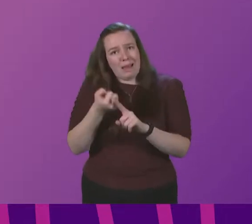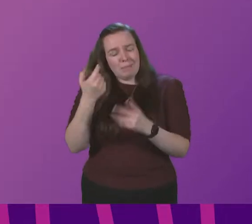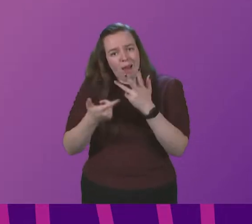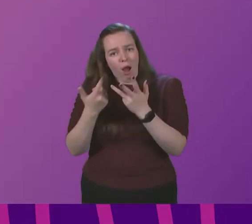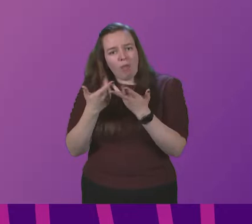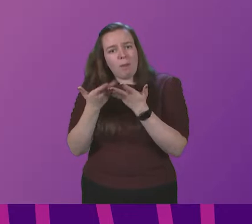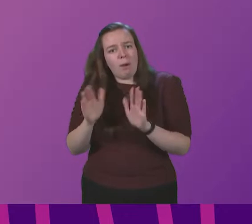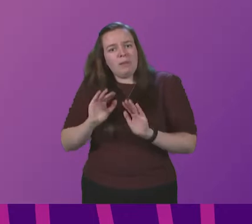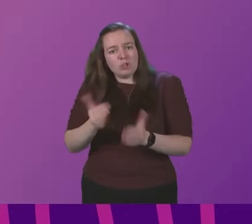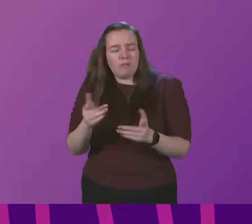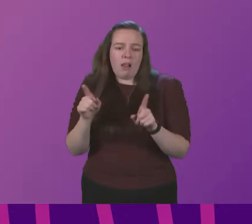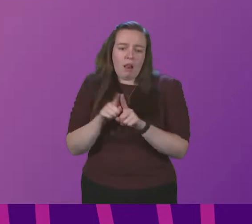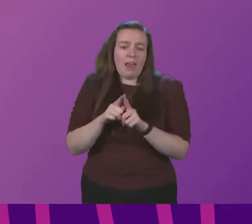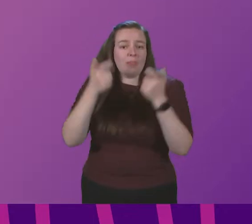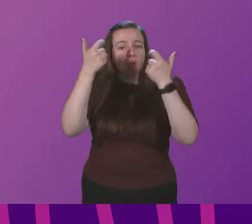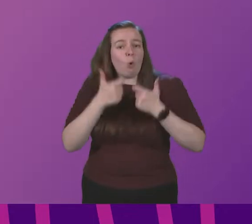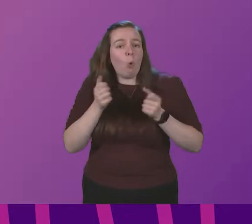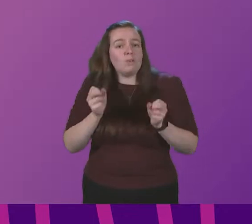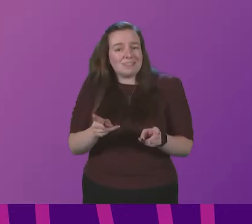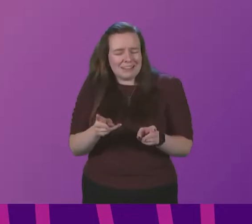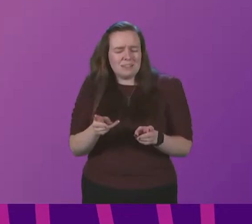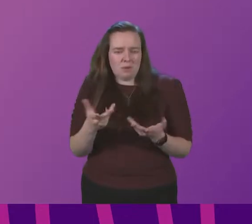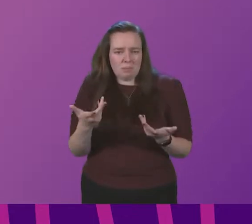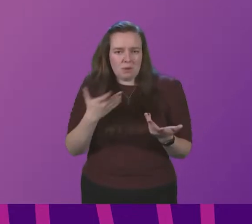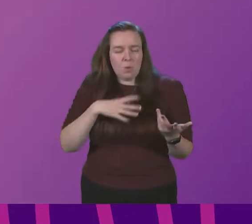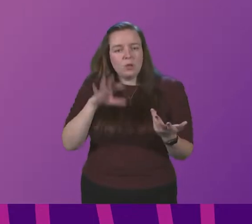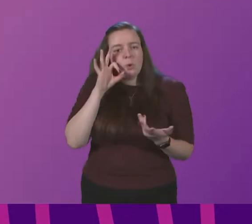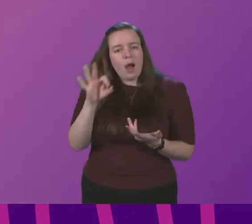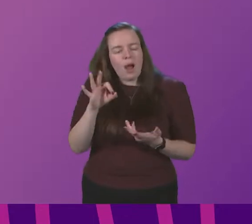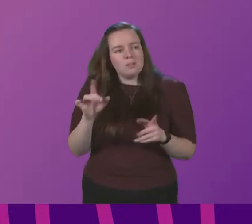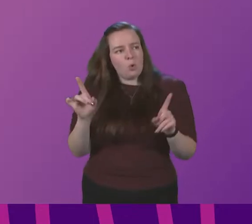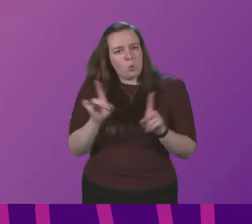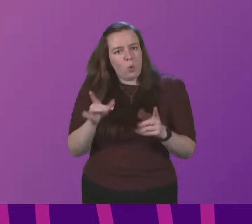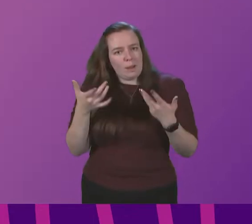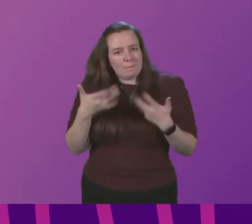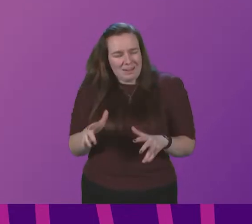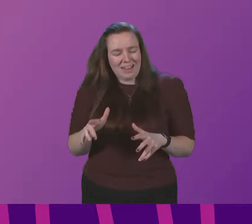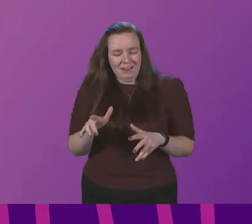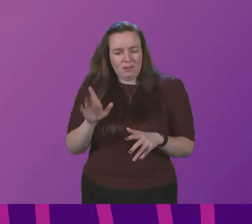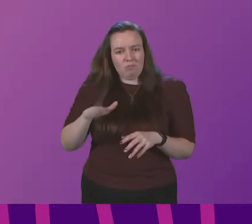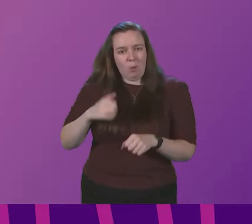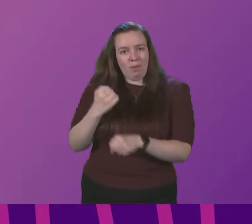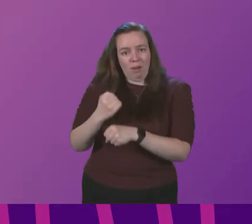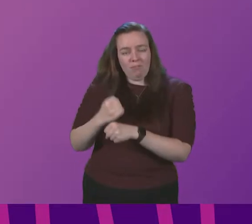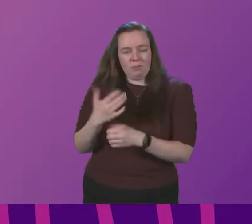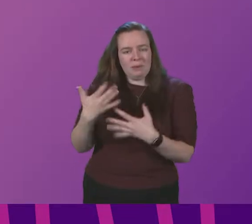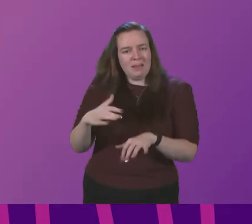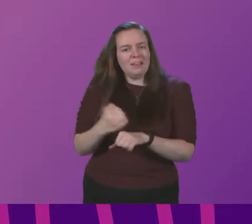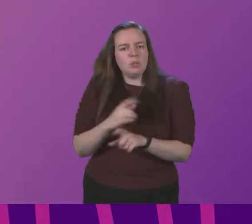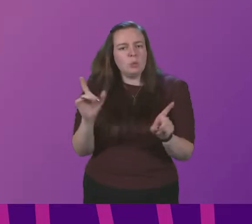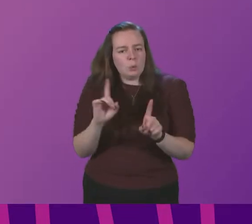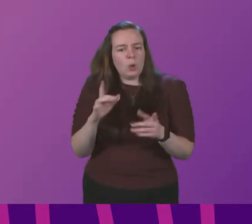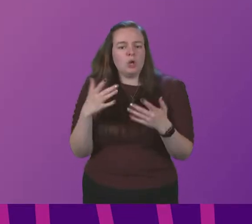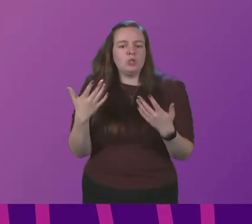public service like our court system can I ask what has been done by the Scottish Government to